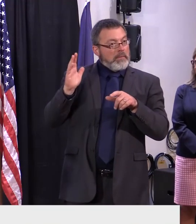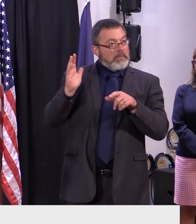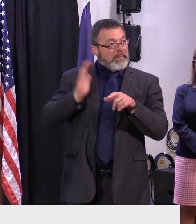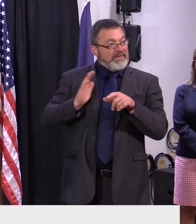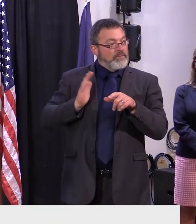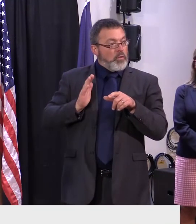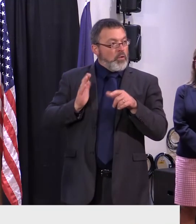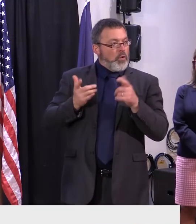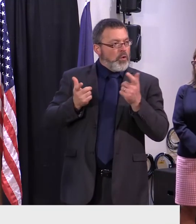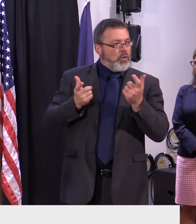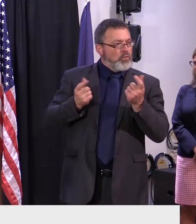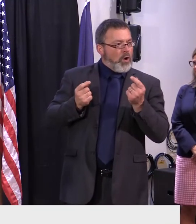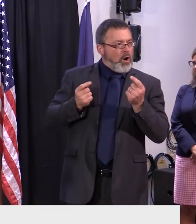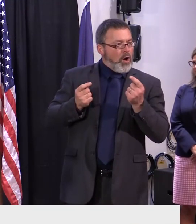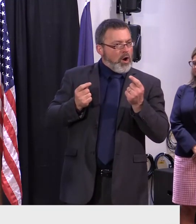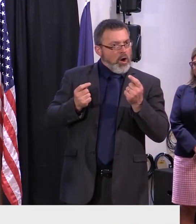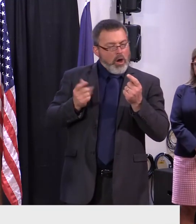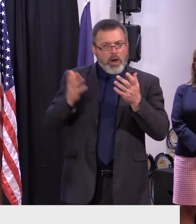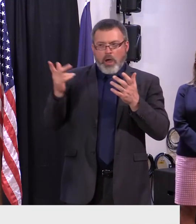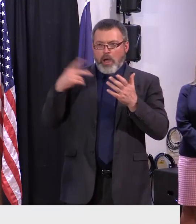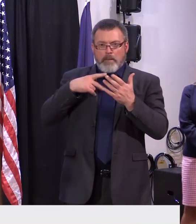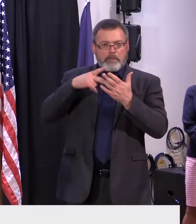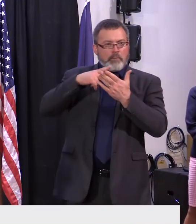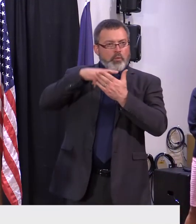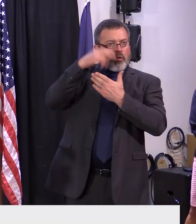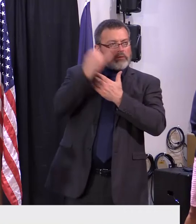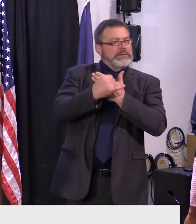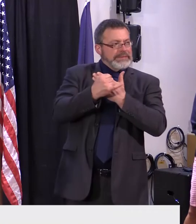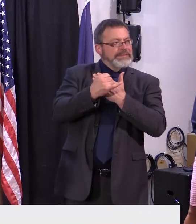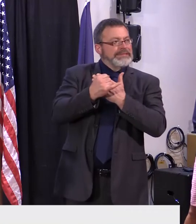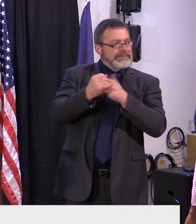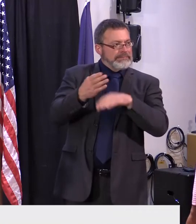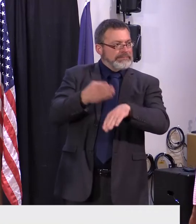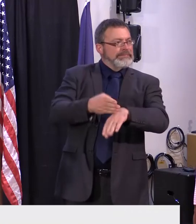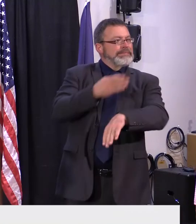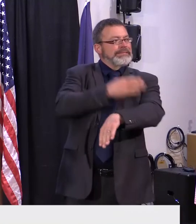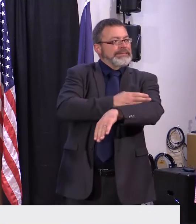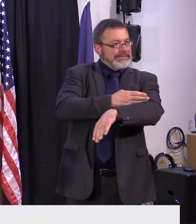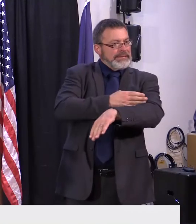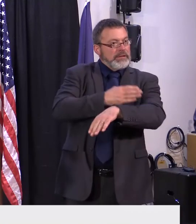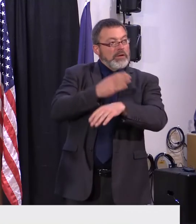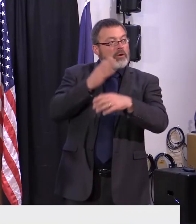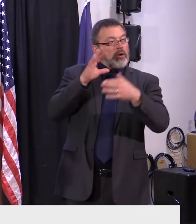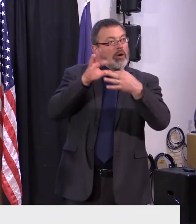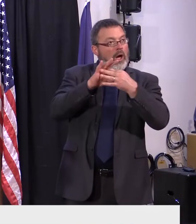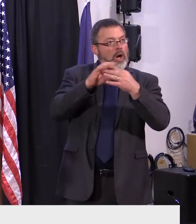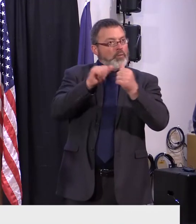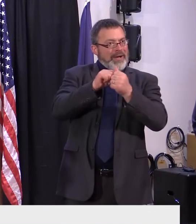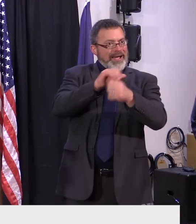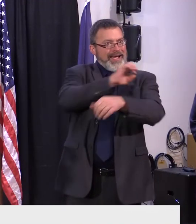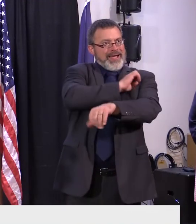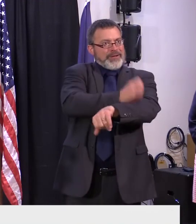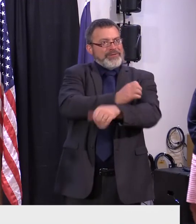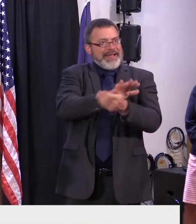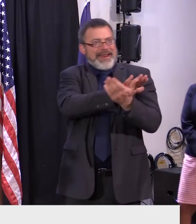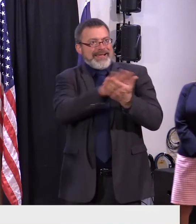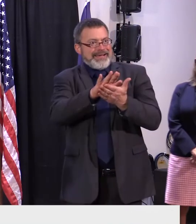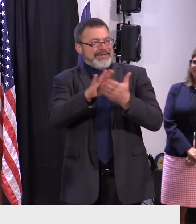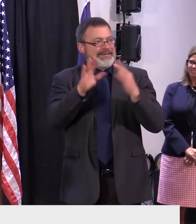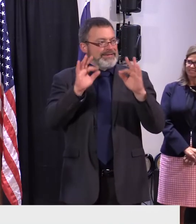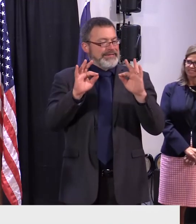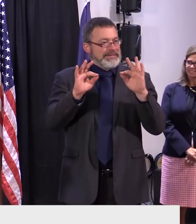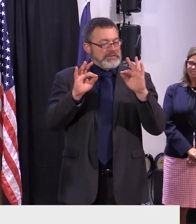project yeah i'm guessing clean energy is going to be in high demand for years to come yes um